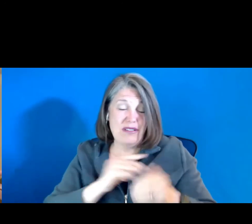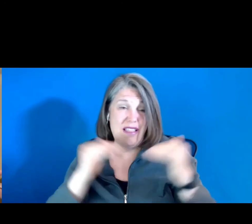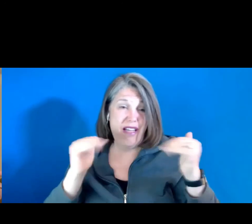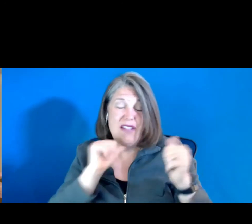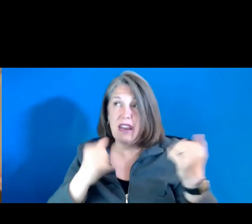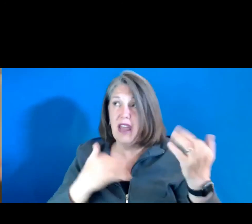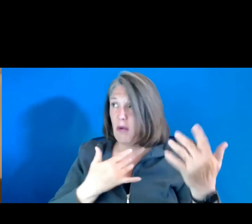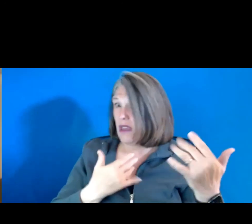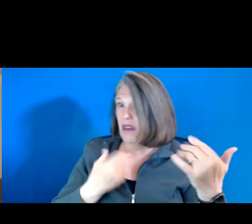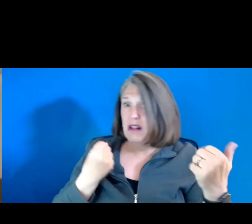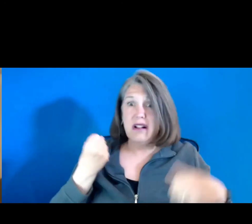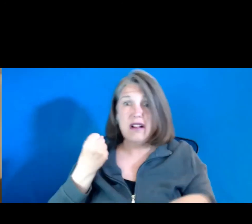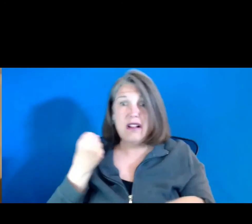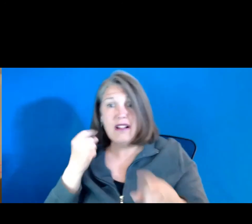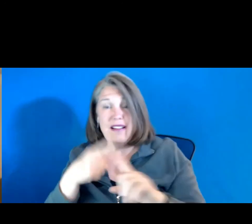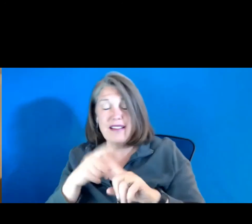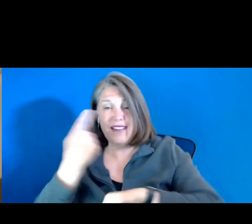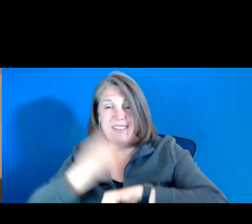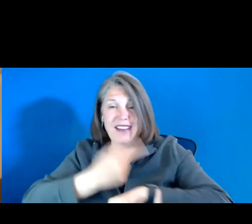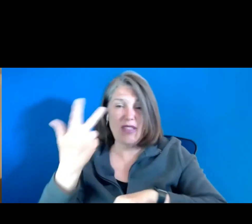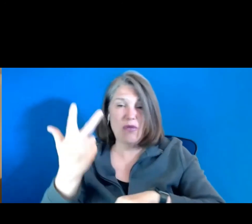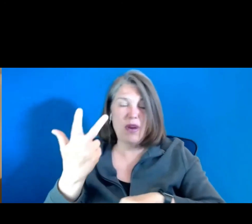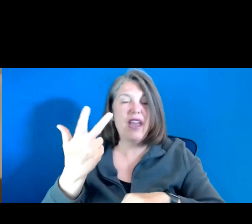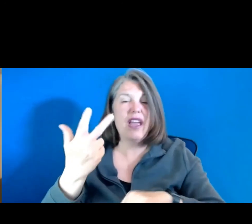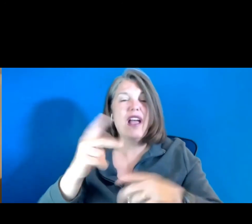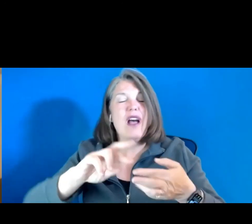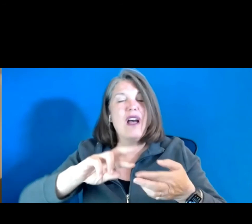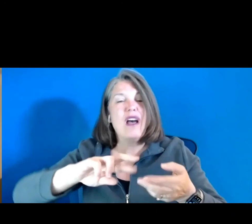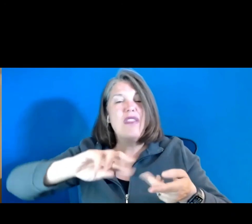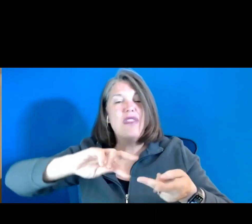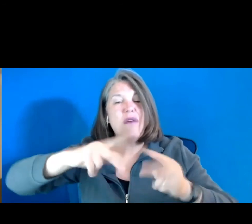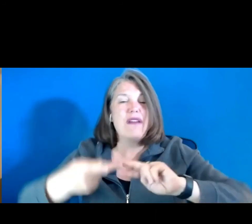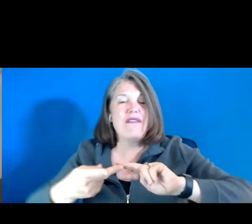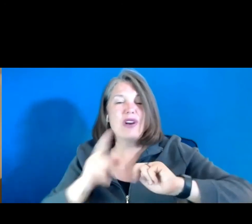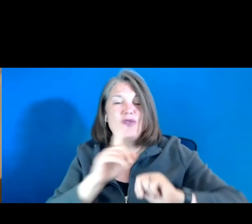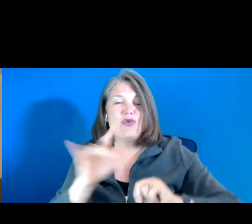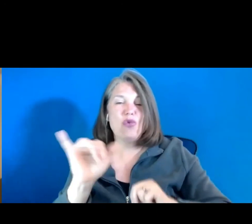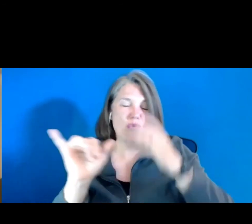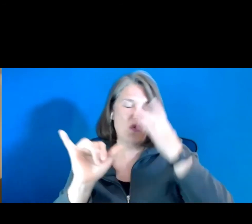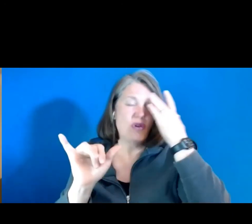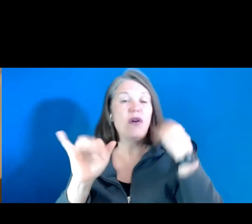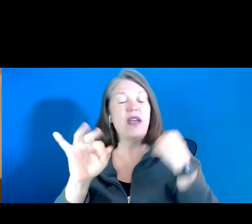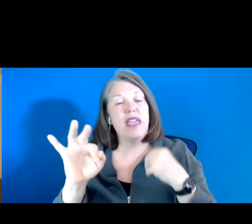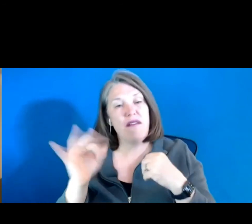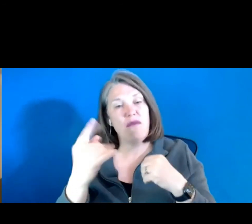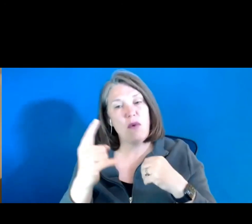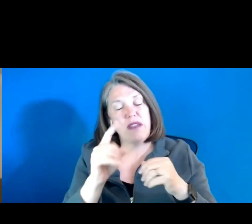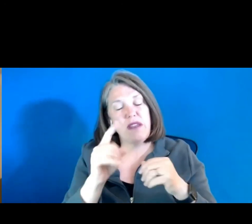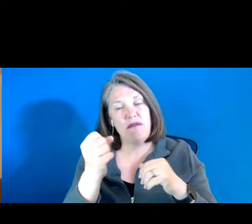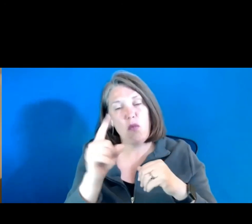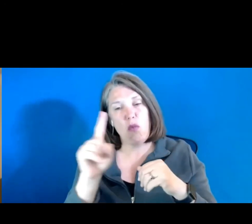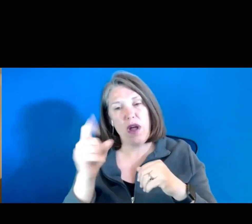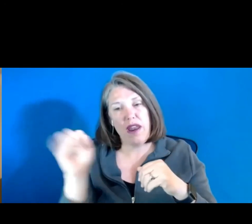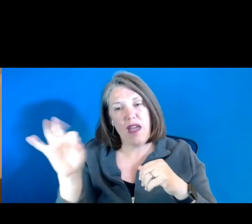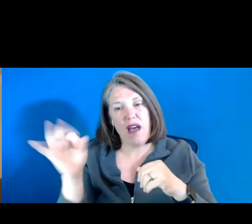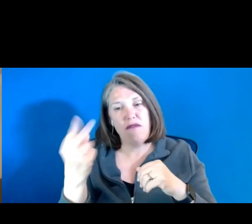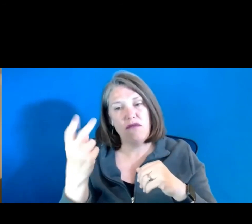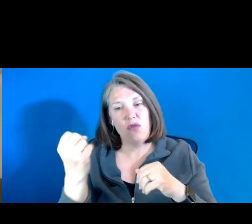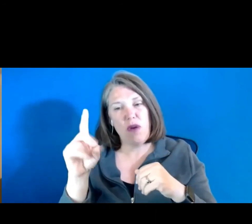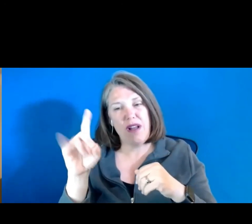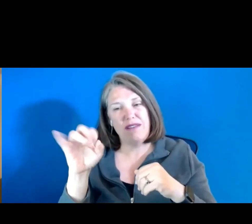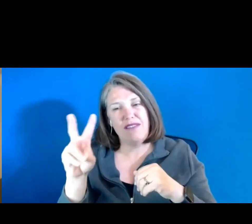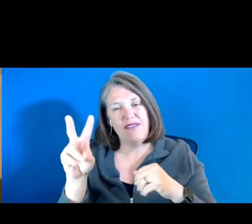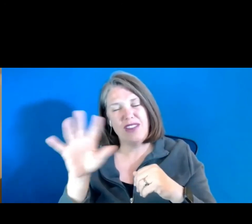day three. I'd say the reverse too, if you're, if there's a, one of the 12 divisions approximately